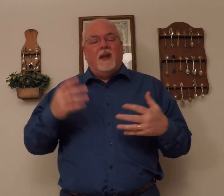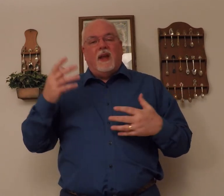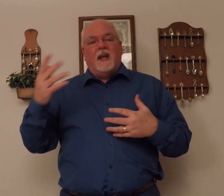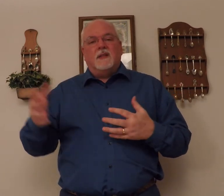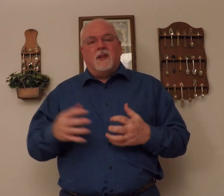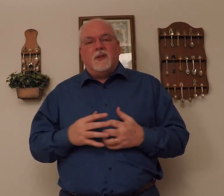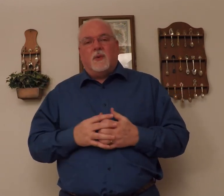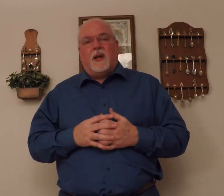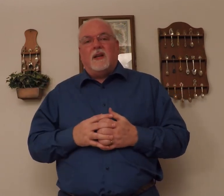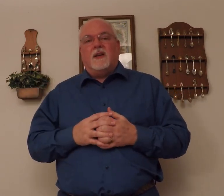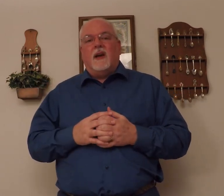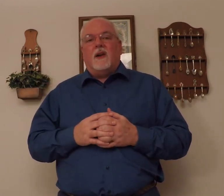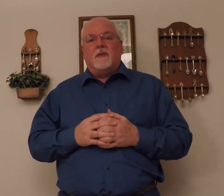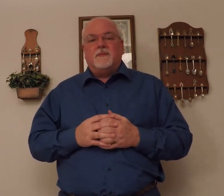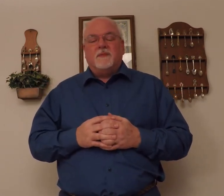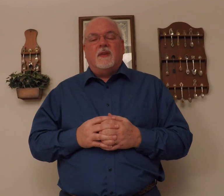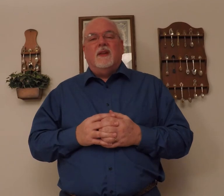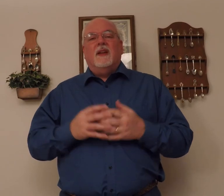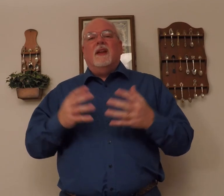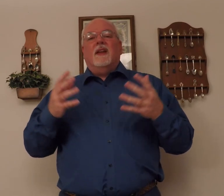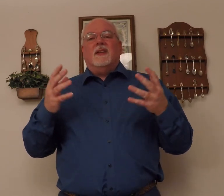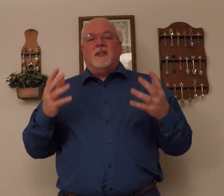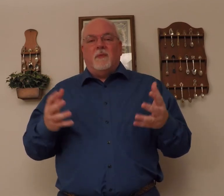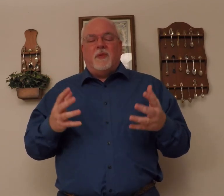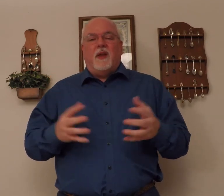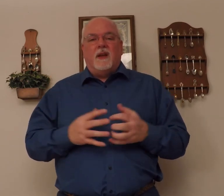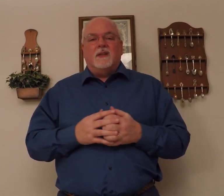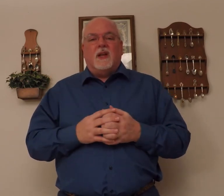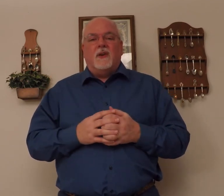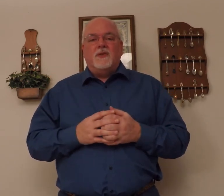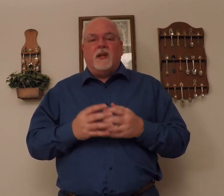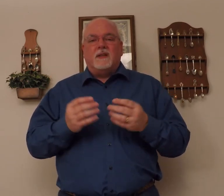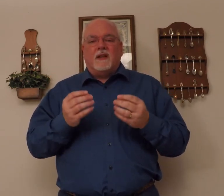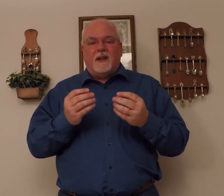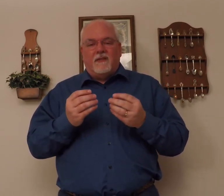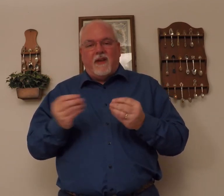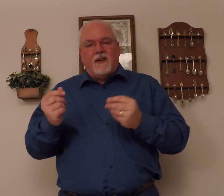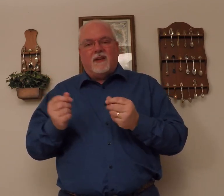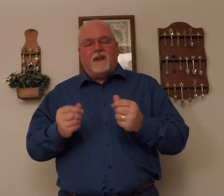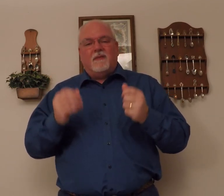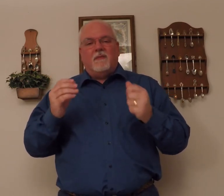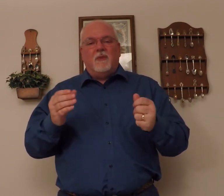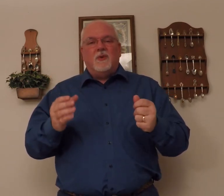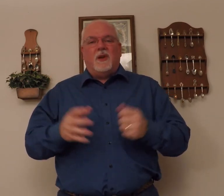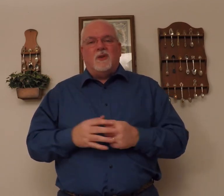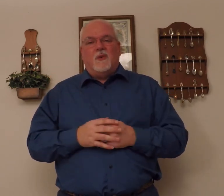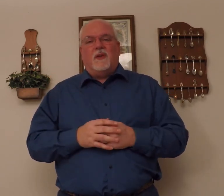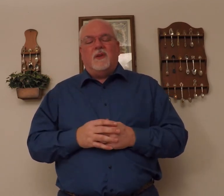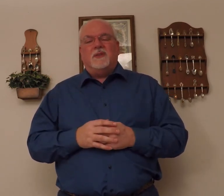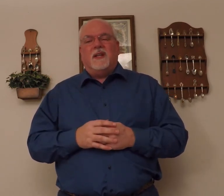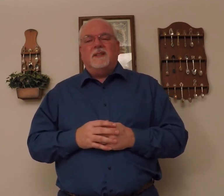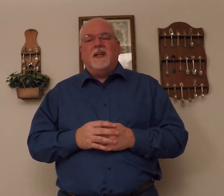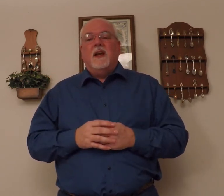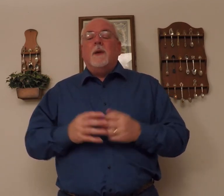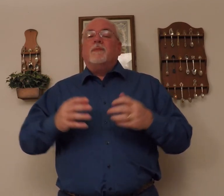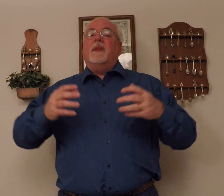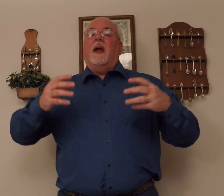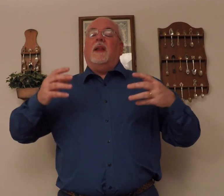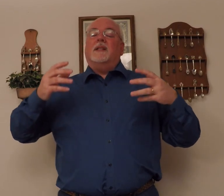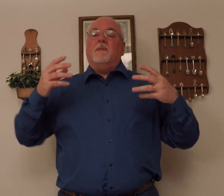had nothing to relate to color. Some things are just vacant. Music is one of those things. Now, there's